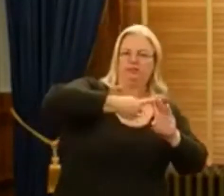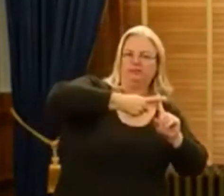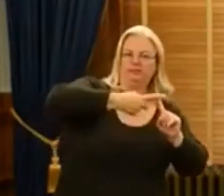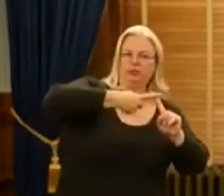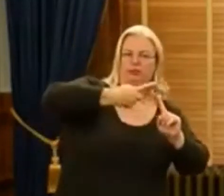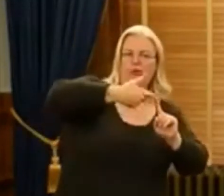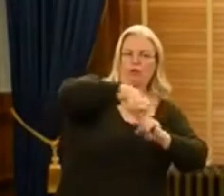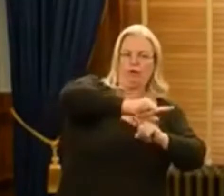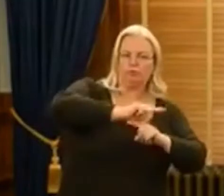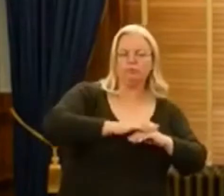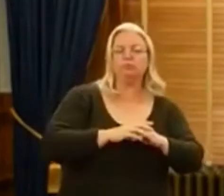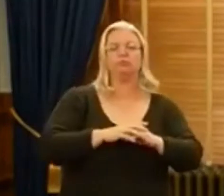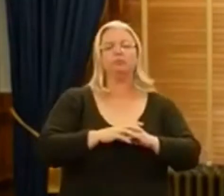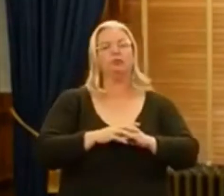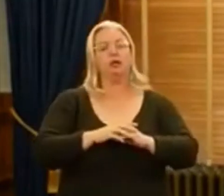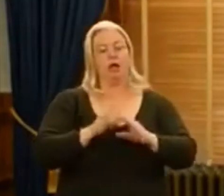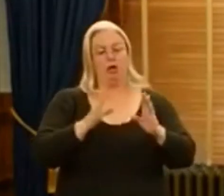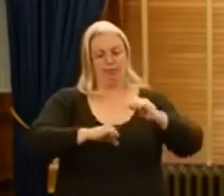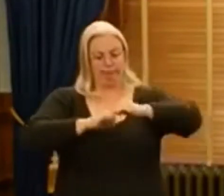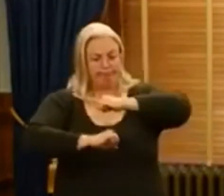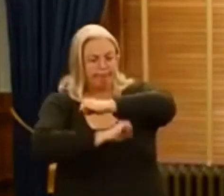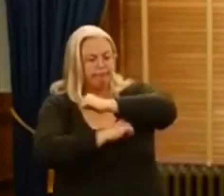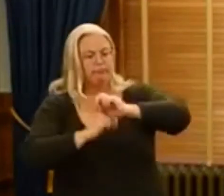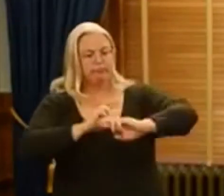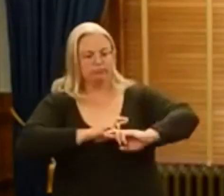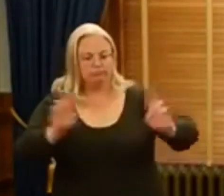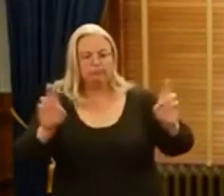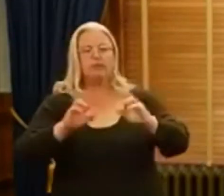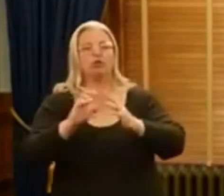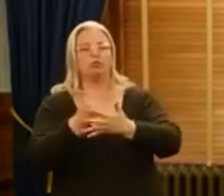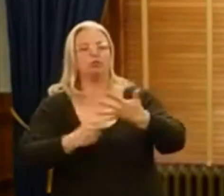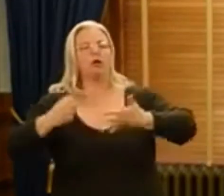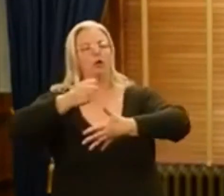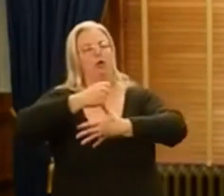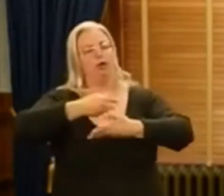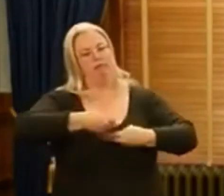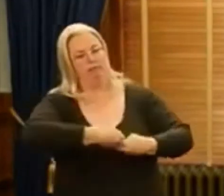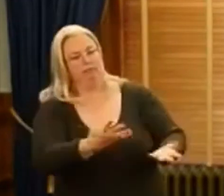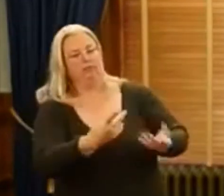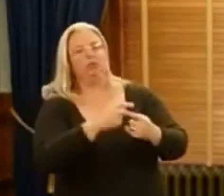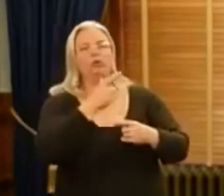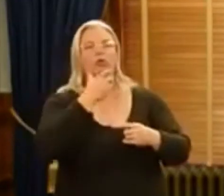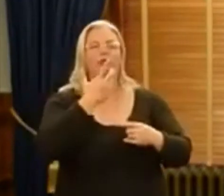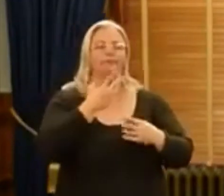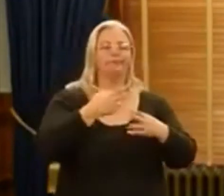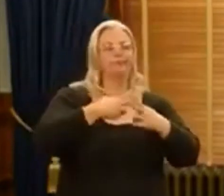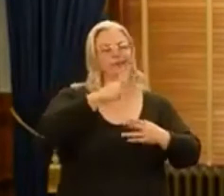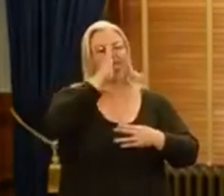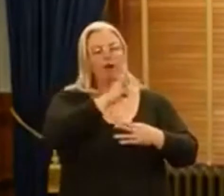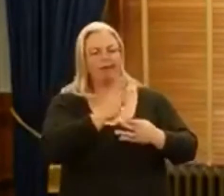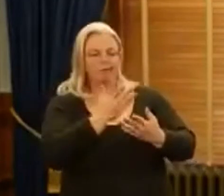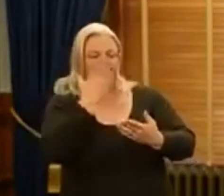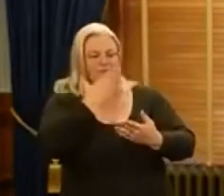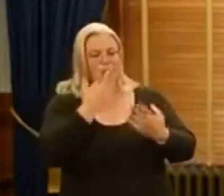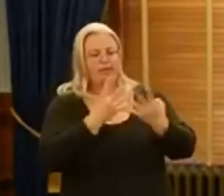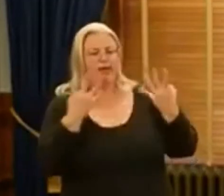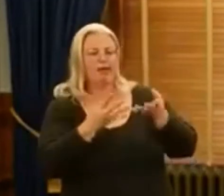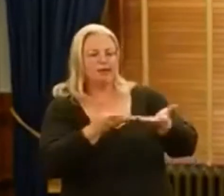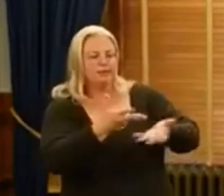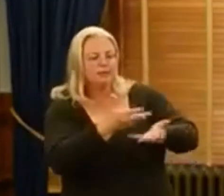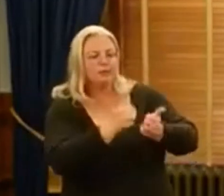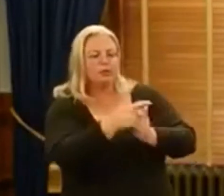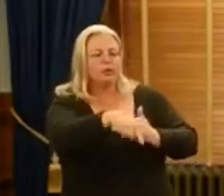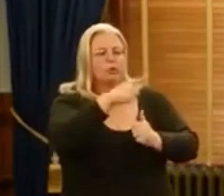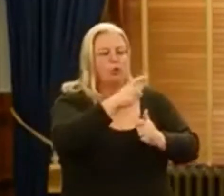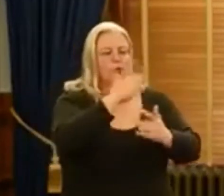We have laid our framework to prioritize vaccine delivery to those on the front lines of our pandemic response or